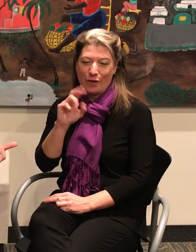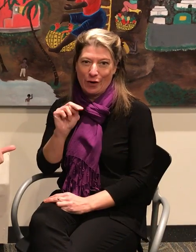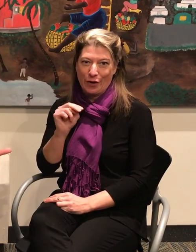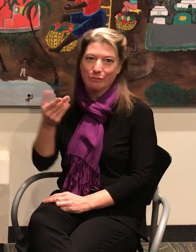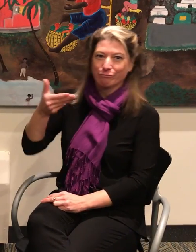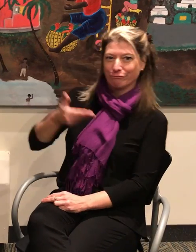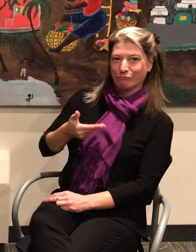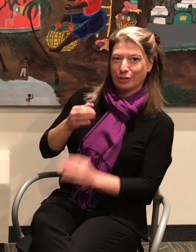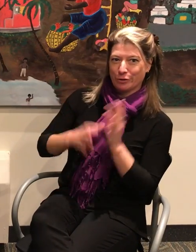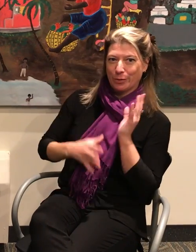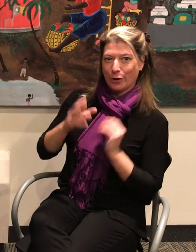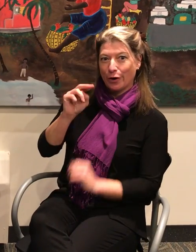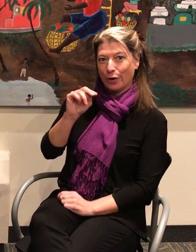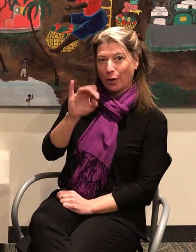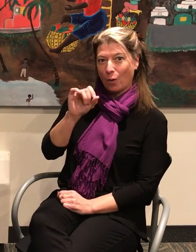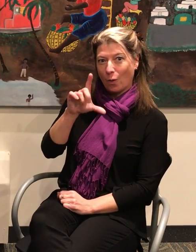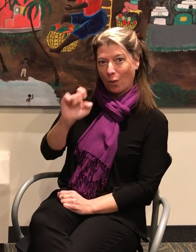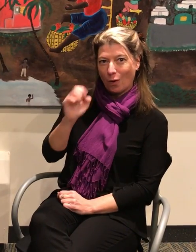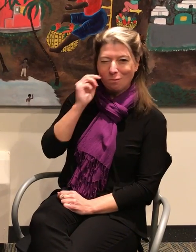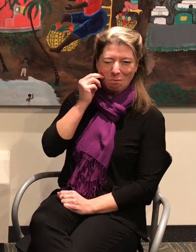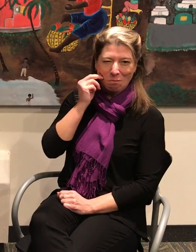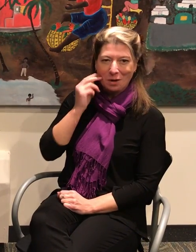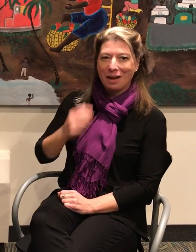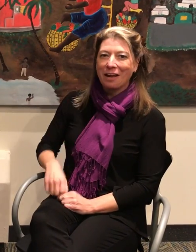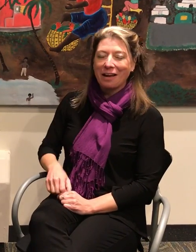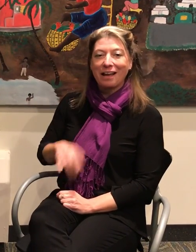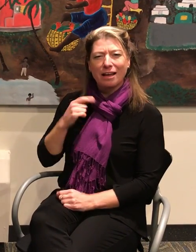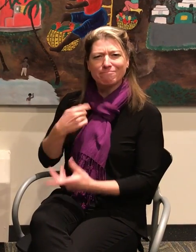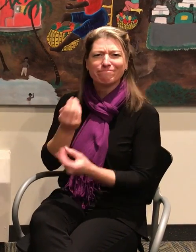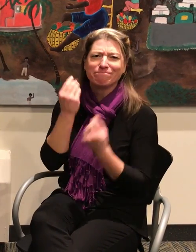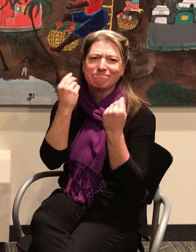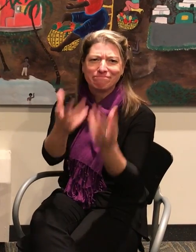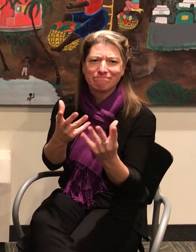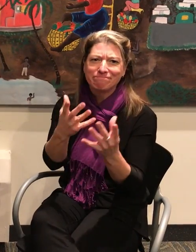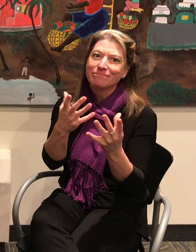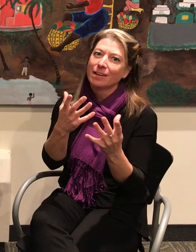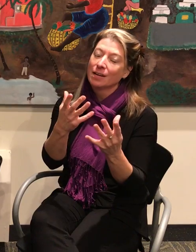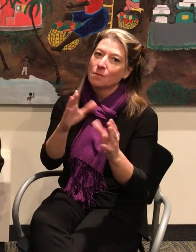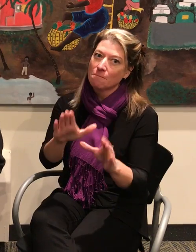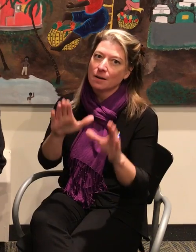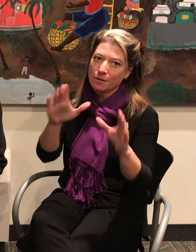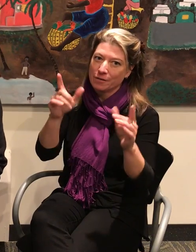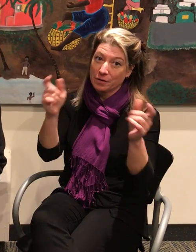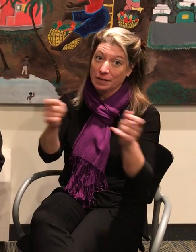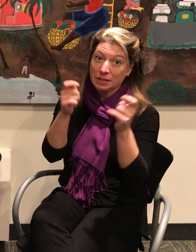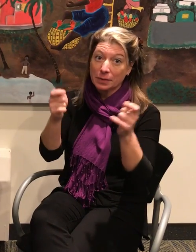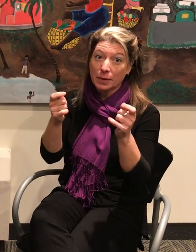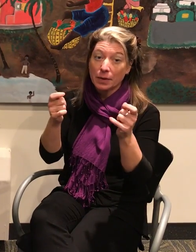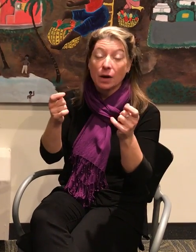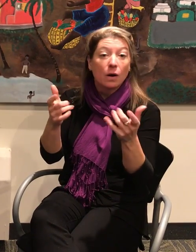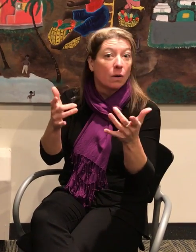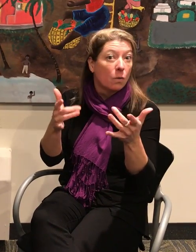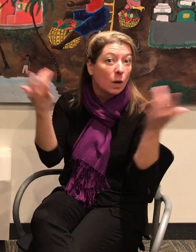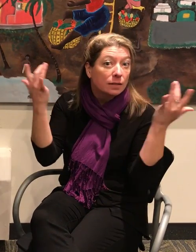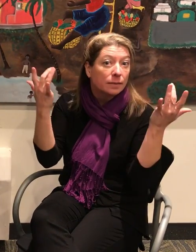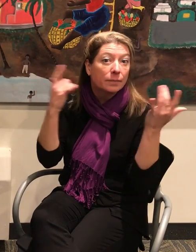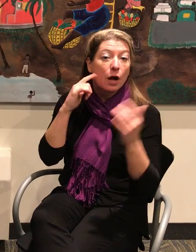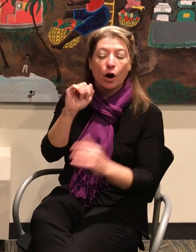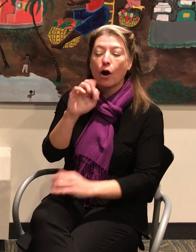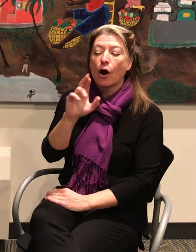and we're here to tell you about this fantastic festival that is happening here at the Arts Barnes in Old Strathcona in